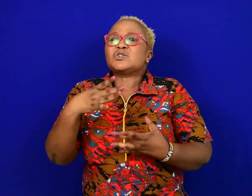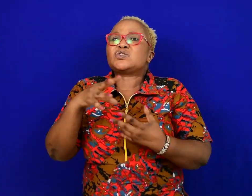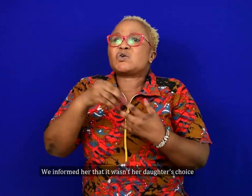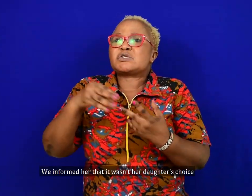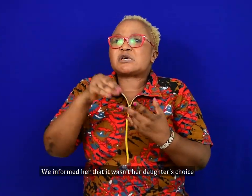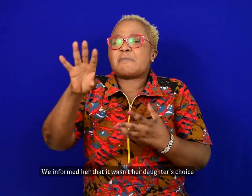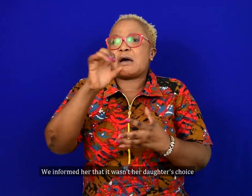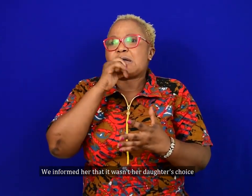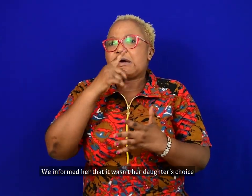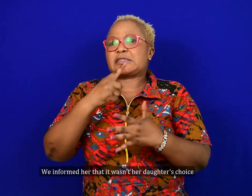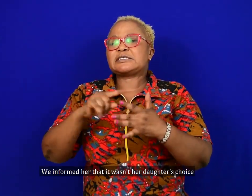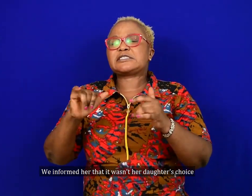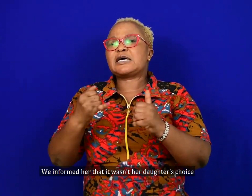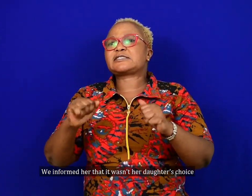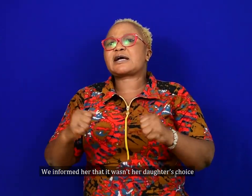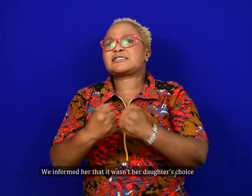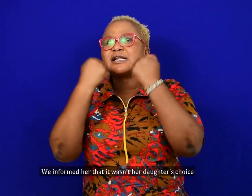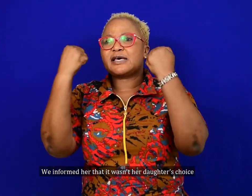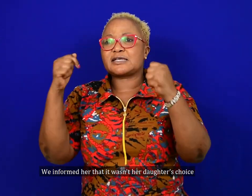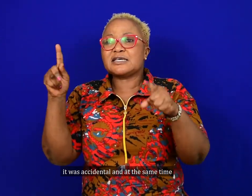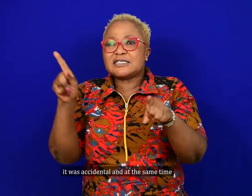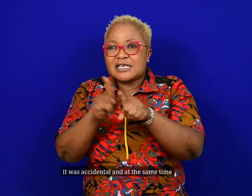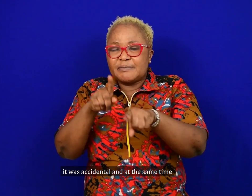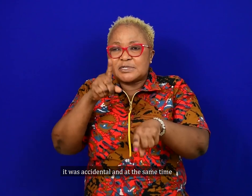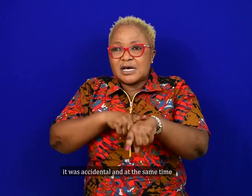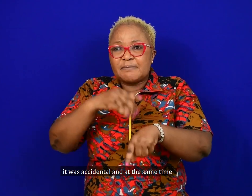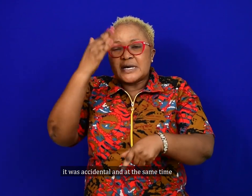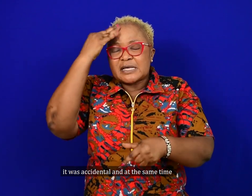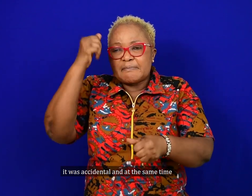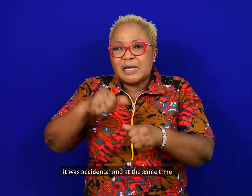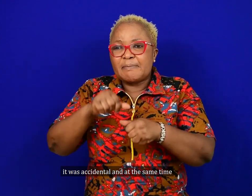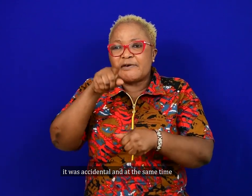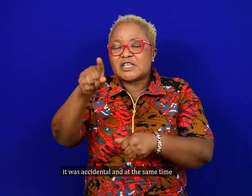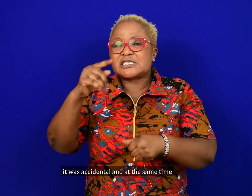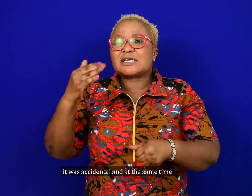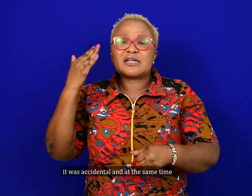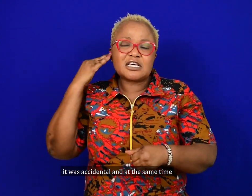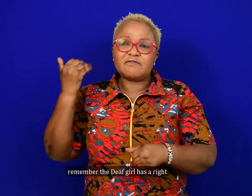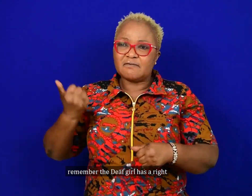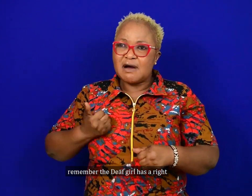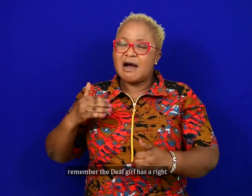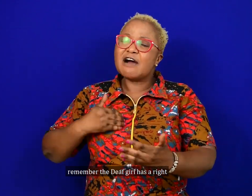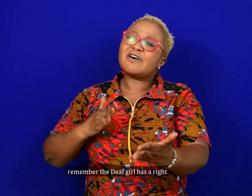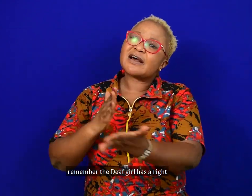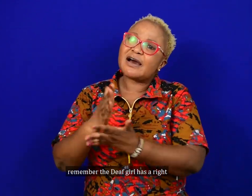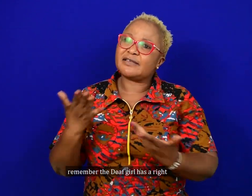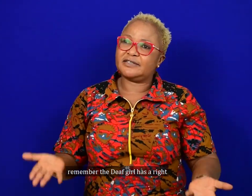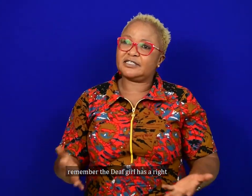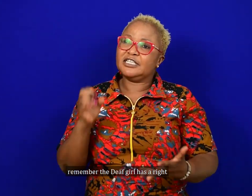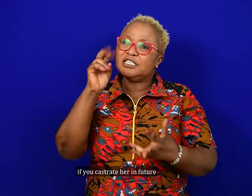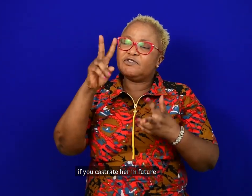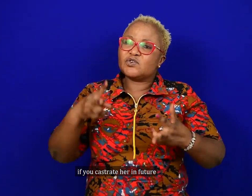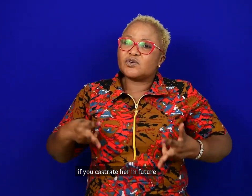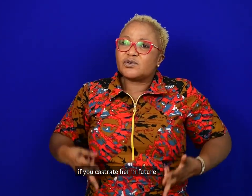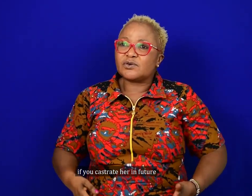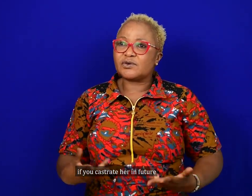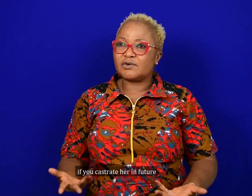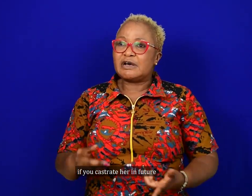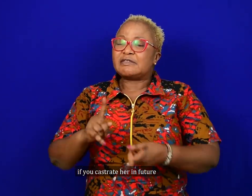We informed her that it wasn't her daughter's choice. It was accidental and at the same time, remember the deaf girl has a right. If you castrate her in future,